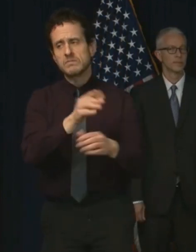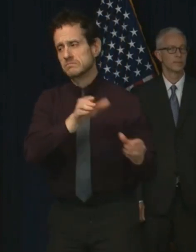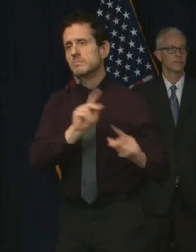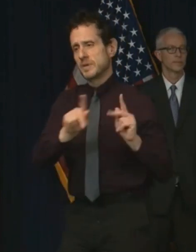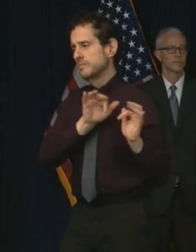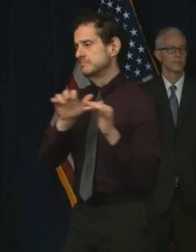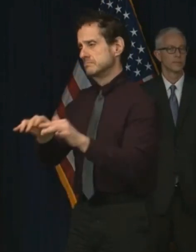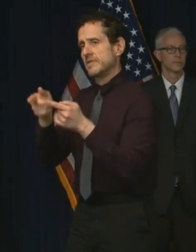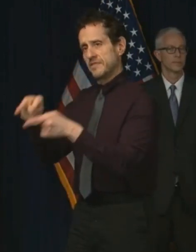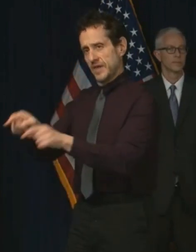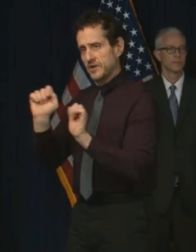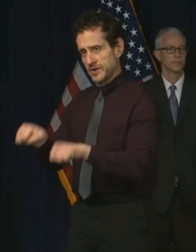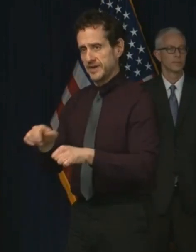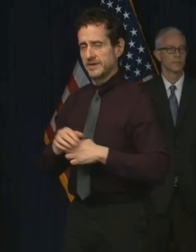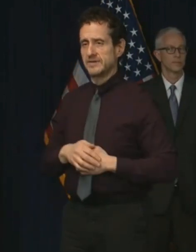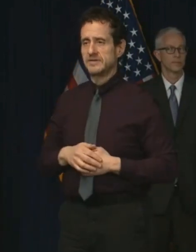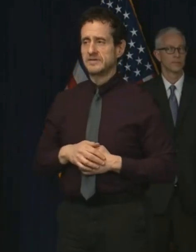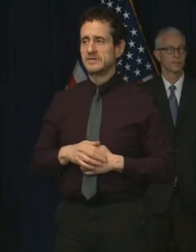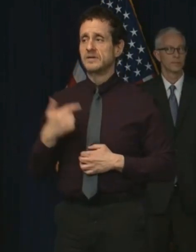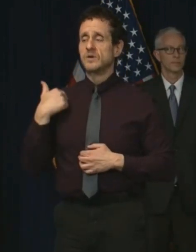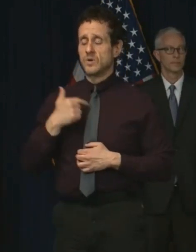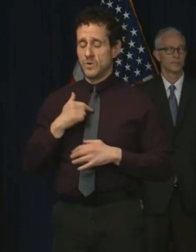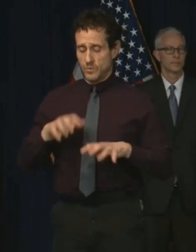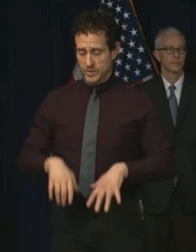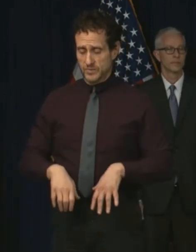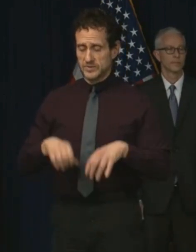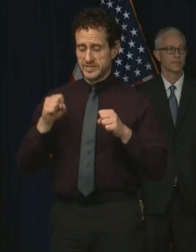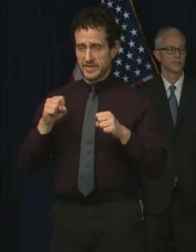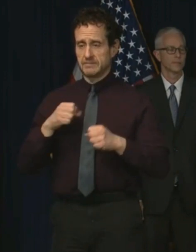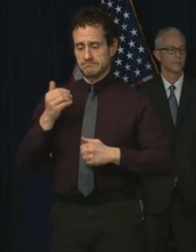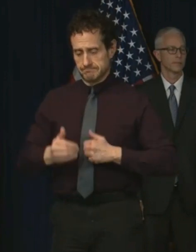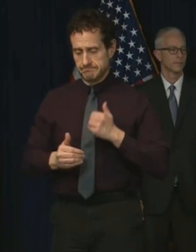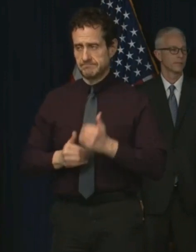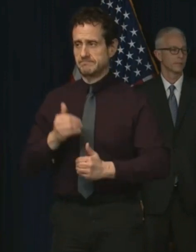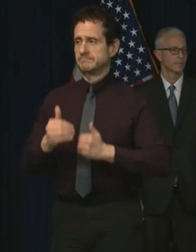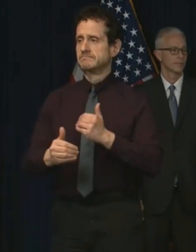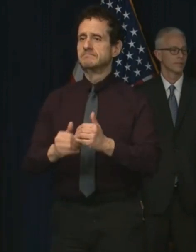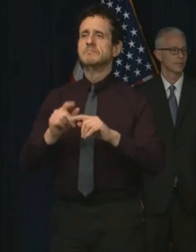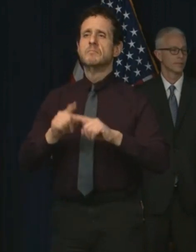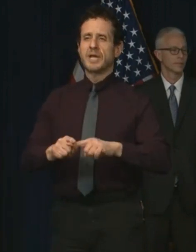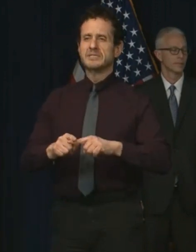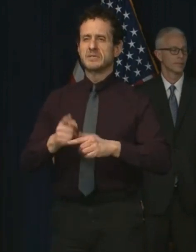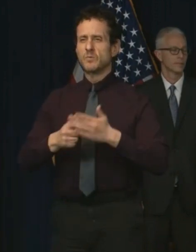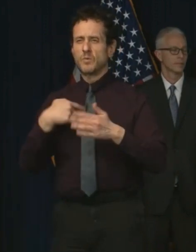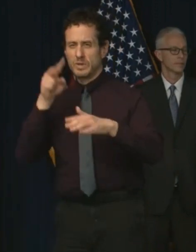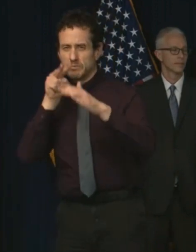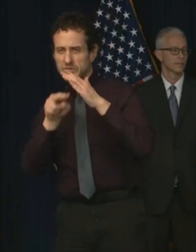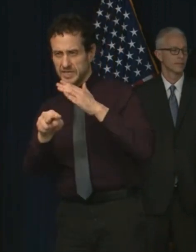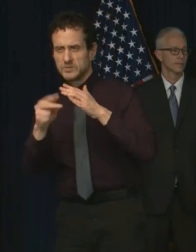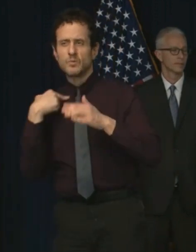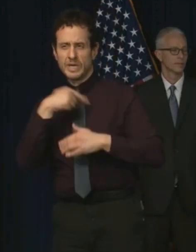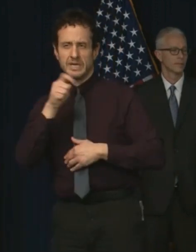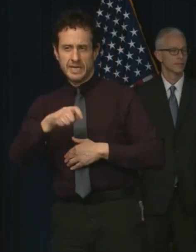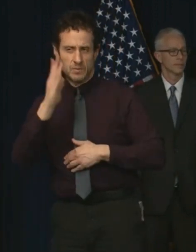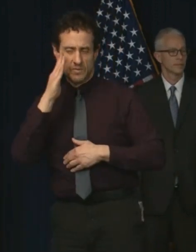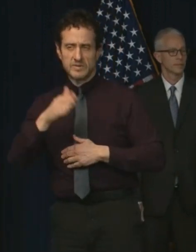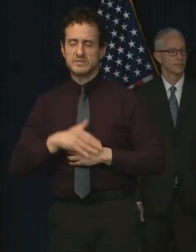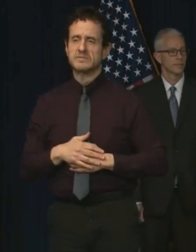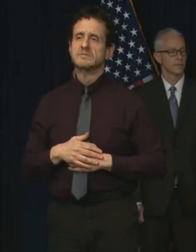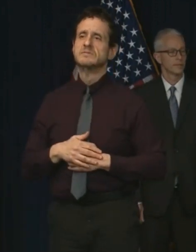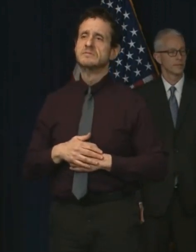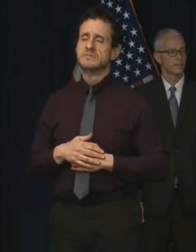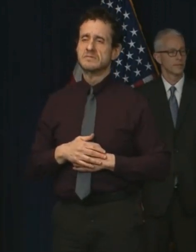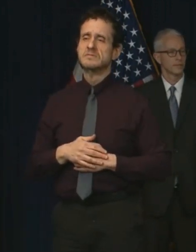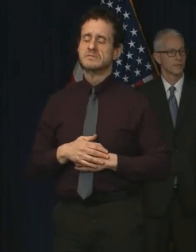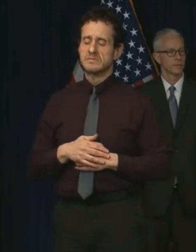And we will continue to take additional proactive measures based upon our anticipated need, all of which builds on the